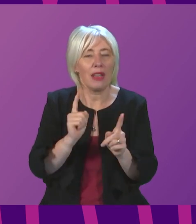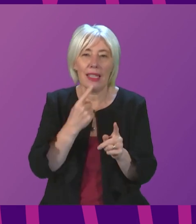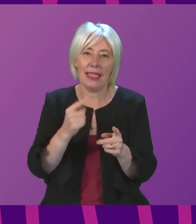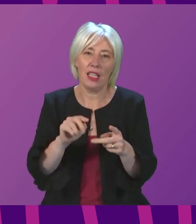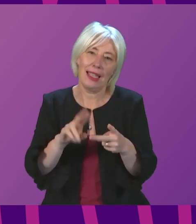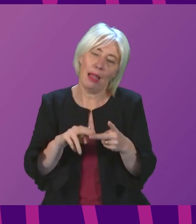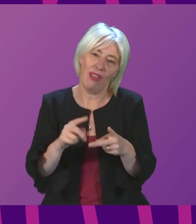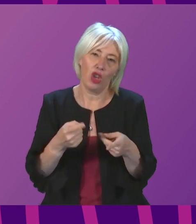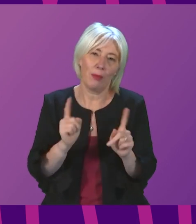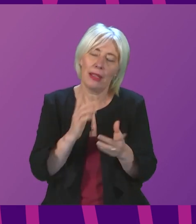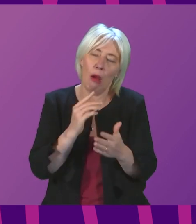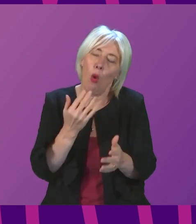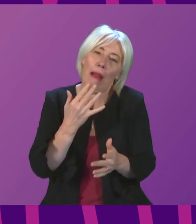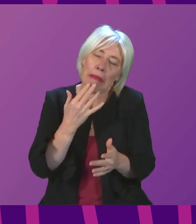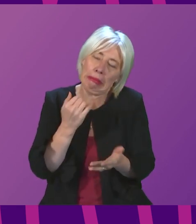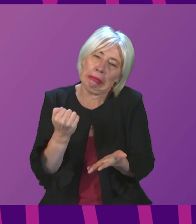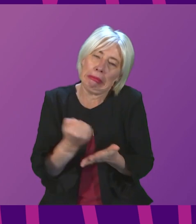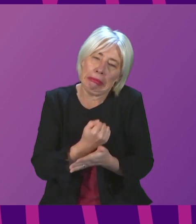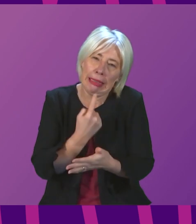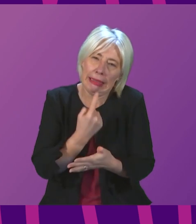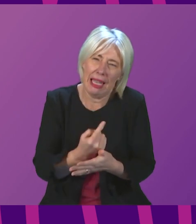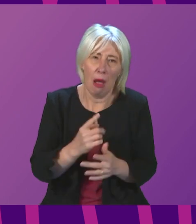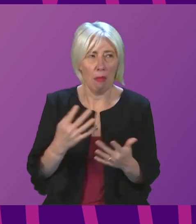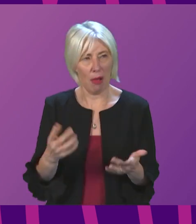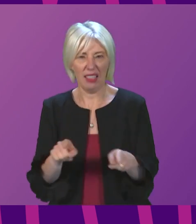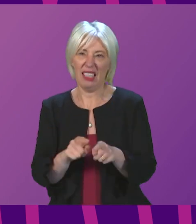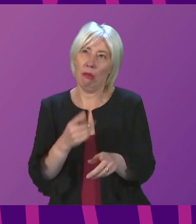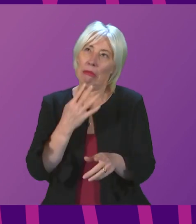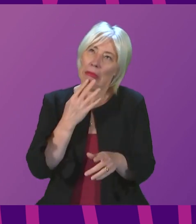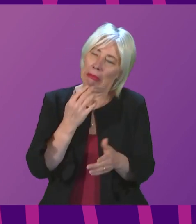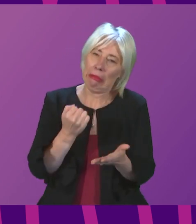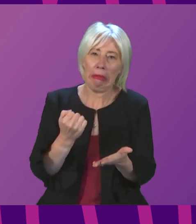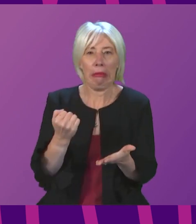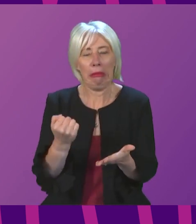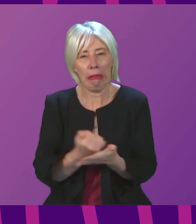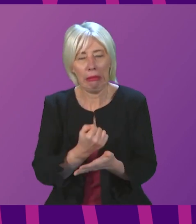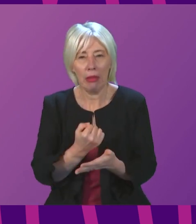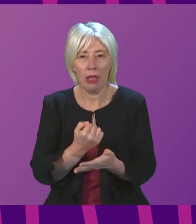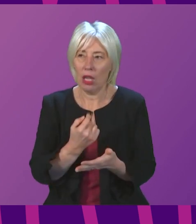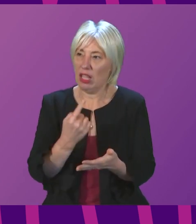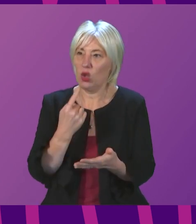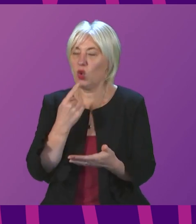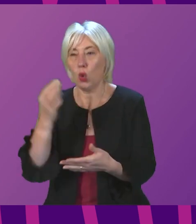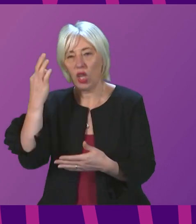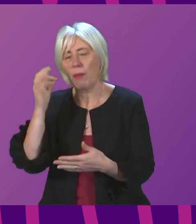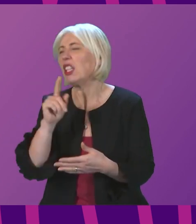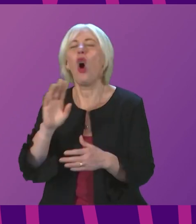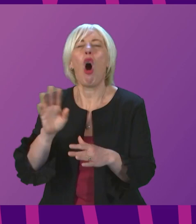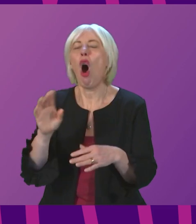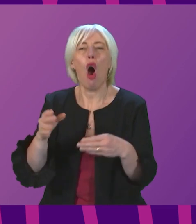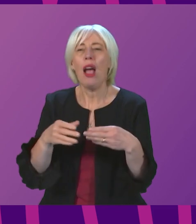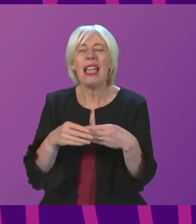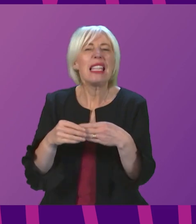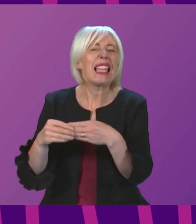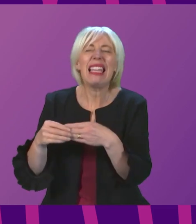First Minister accidentally spoke. Did he also accidentally speak? When he said to the committee, that guidance was